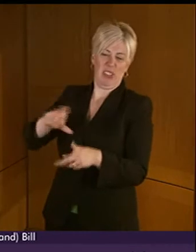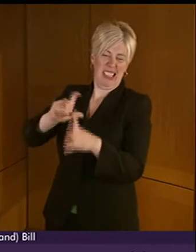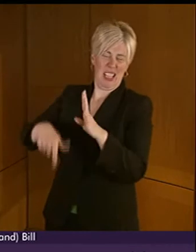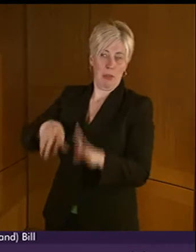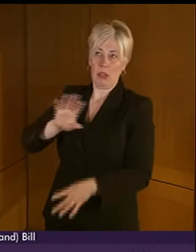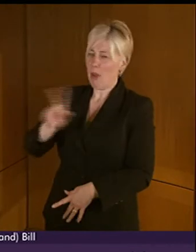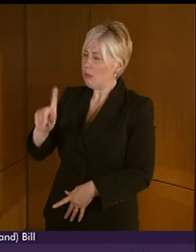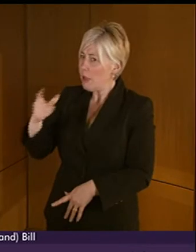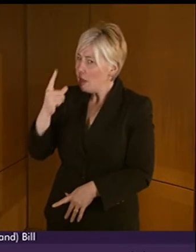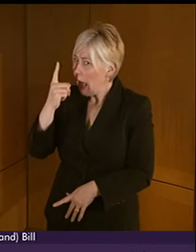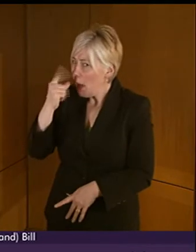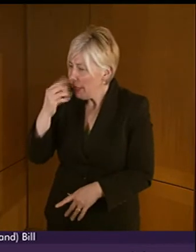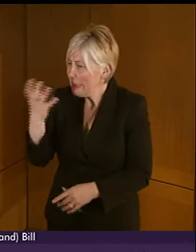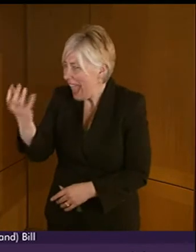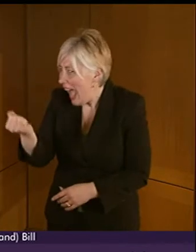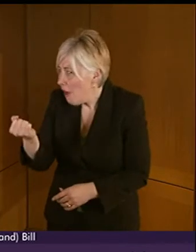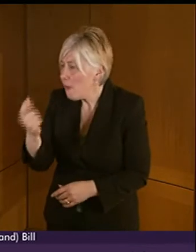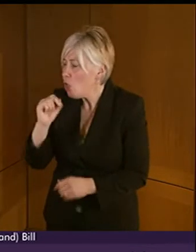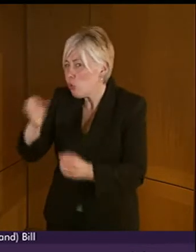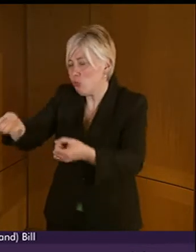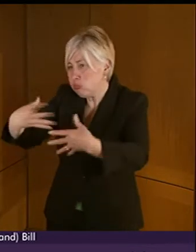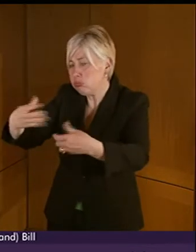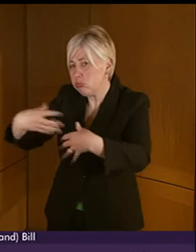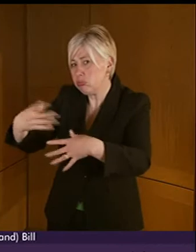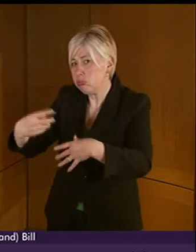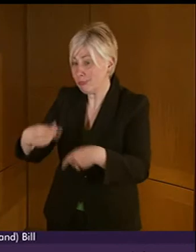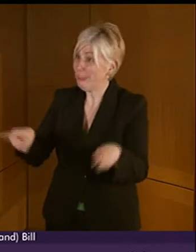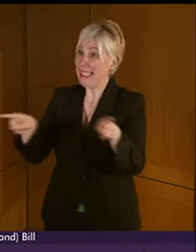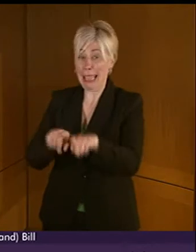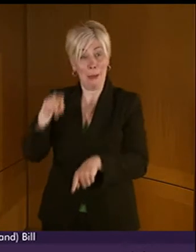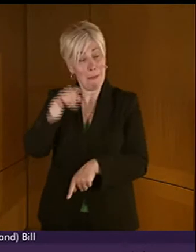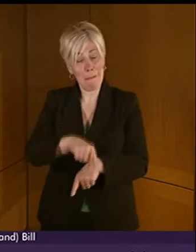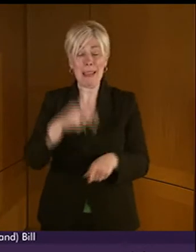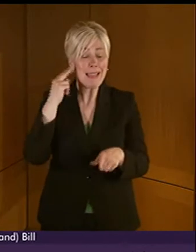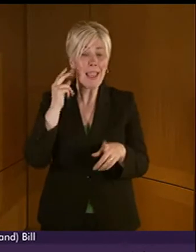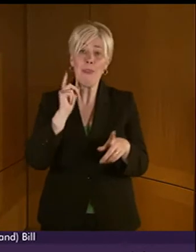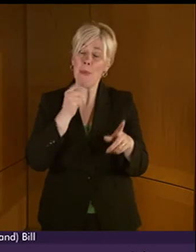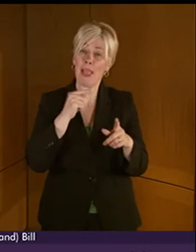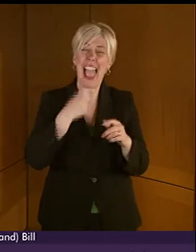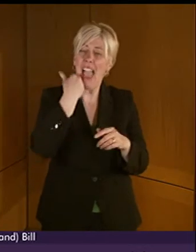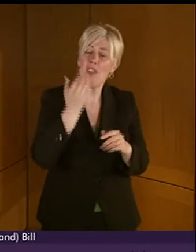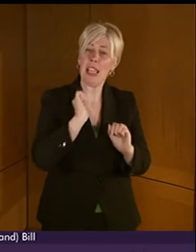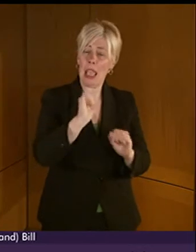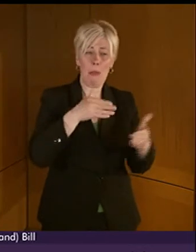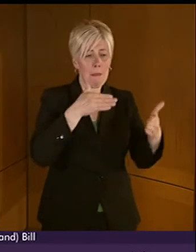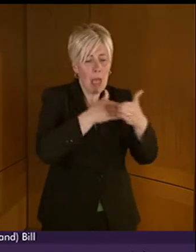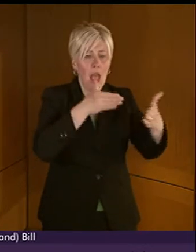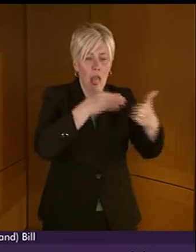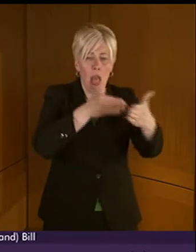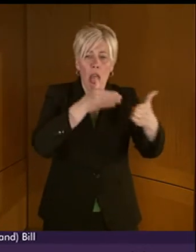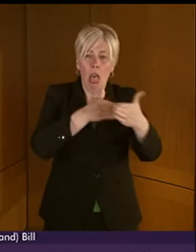very much for the majority. And the deaf community in Scotland face barriers in their everyday lives that stem